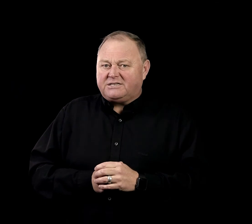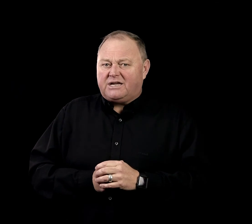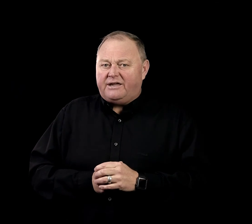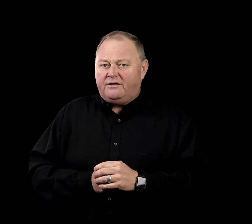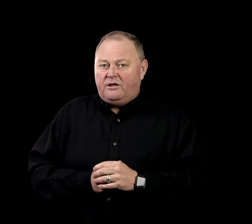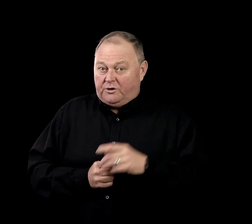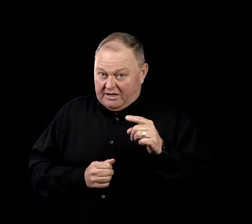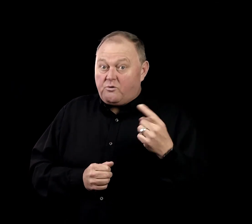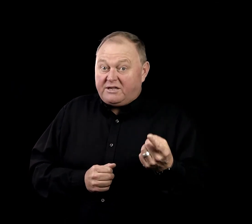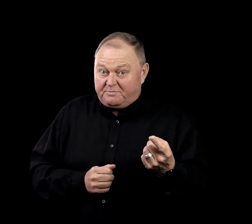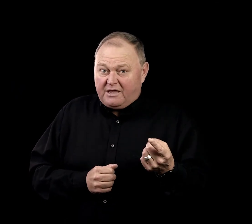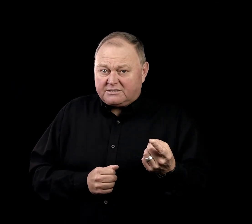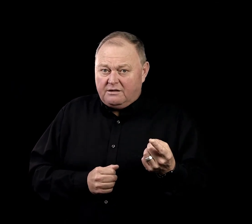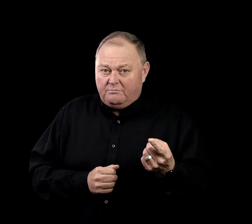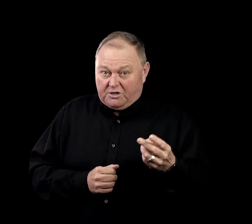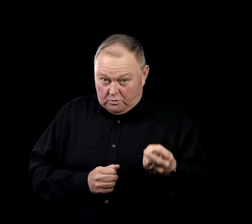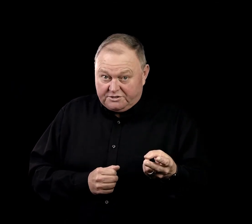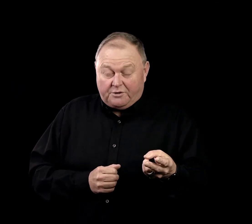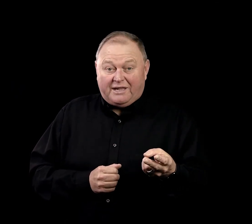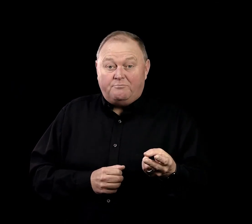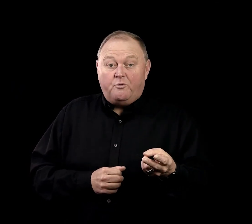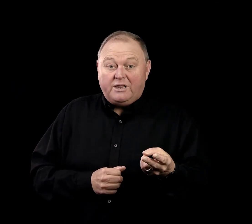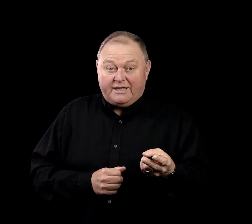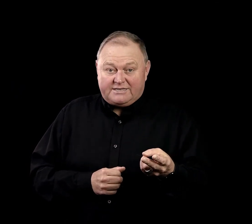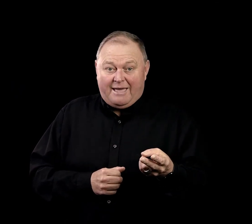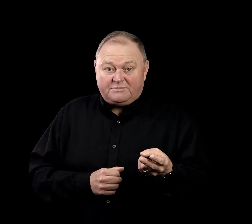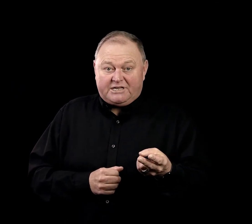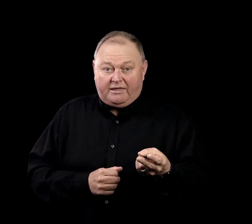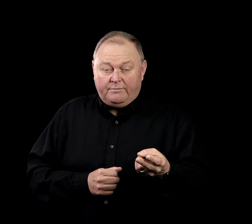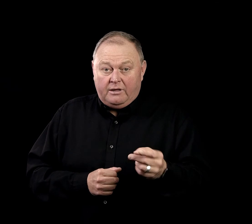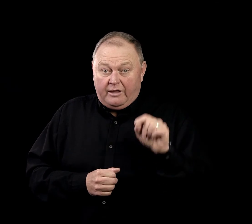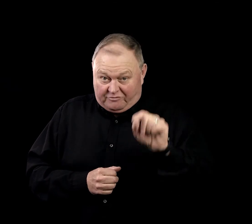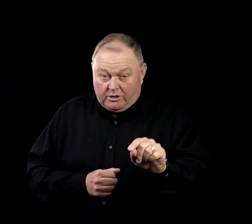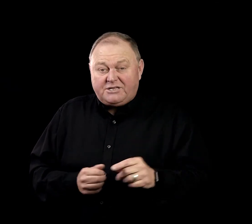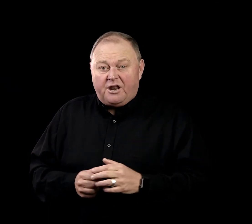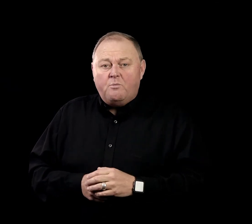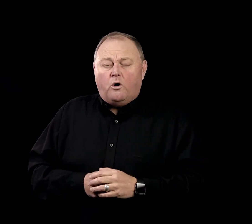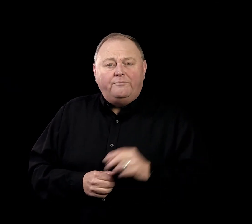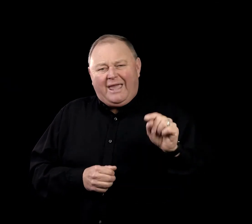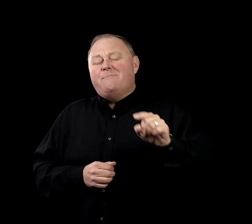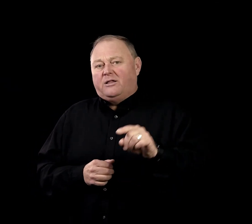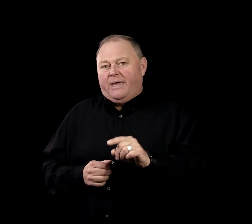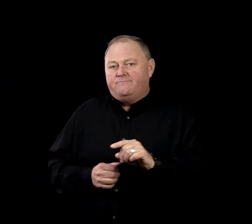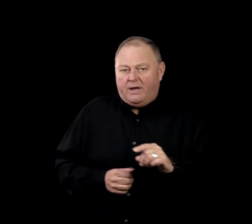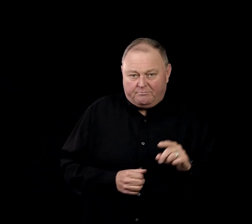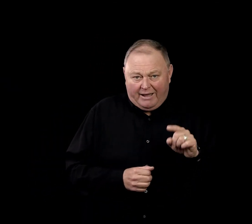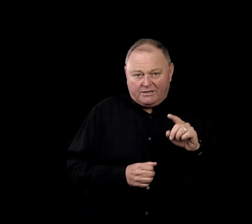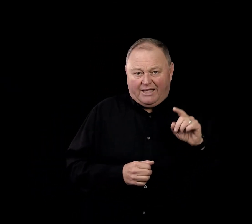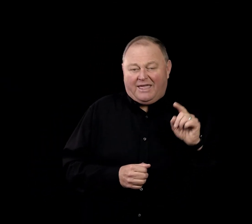side? You need great speakers, but you also need a brilliant MC. If you'd like to know more, email me at michael at